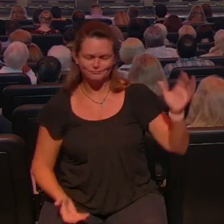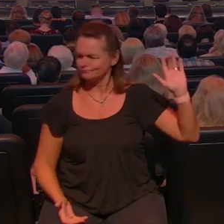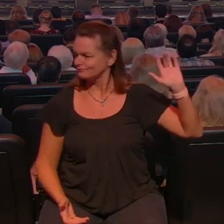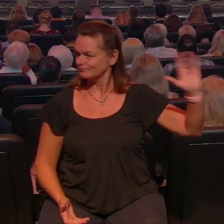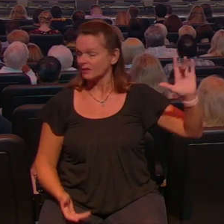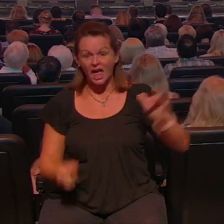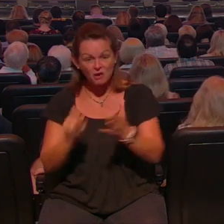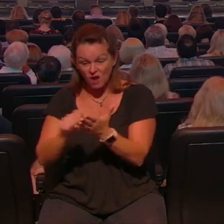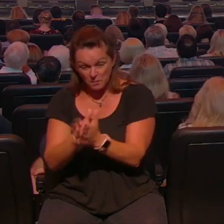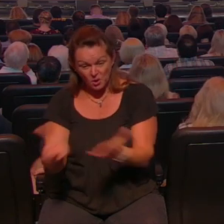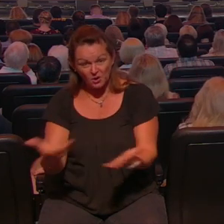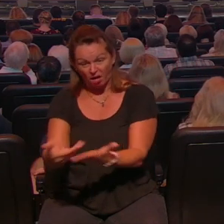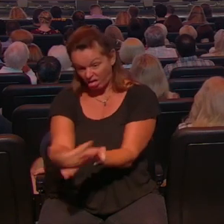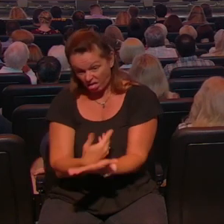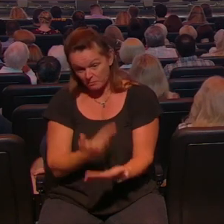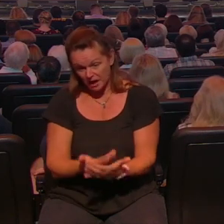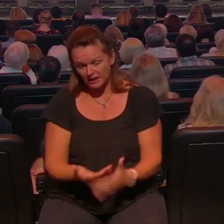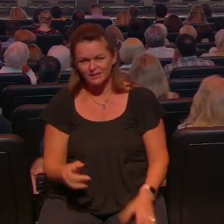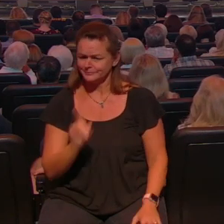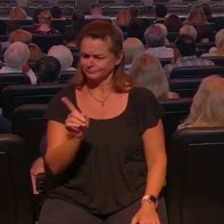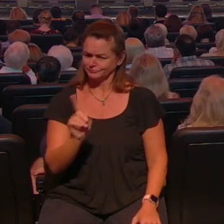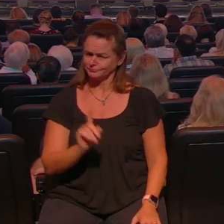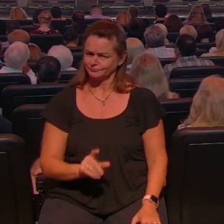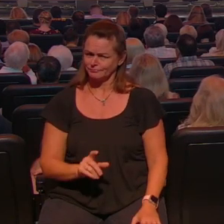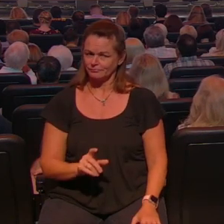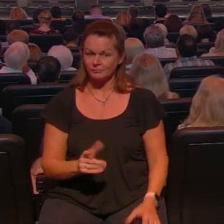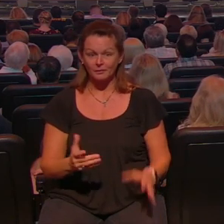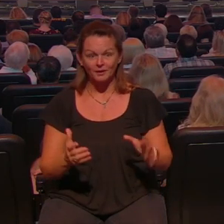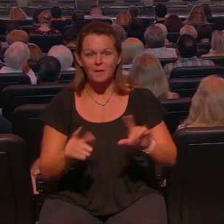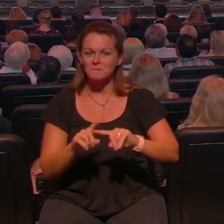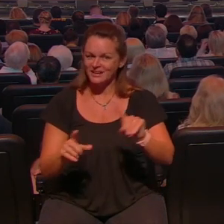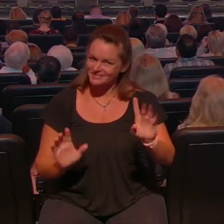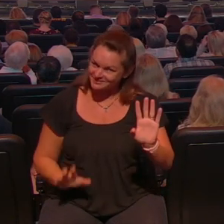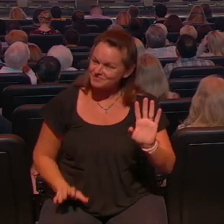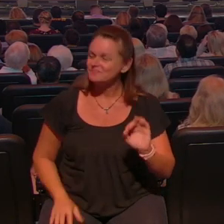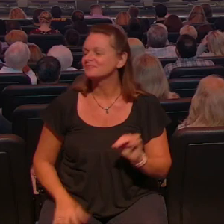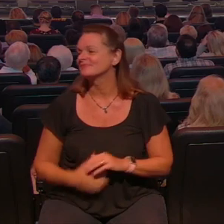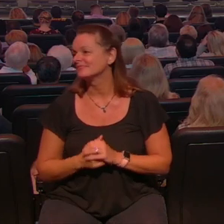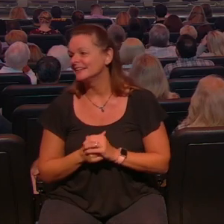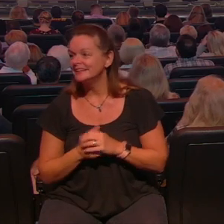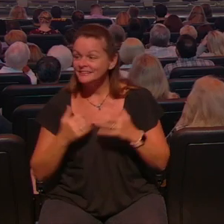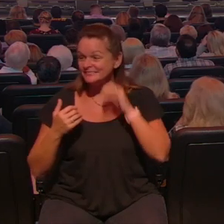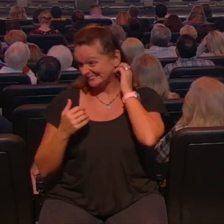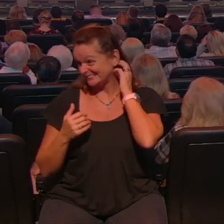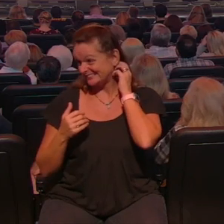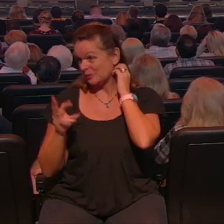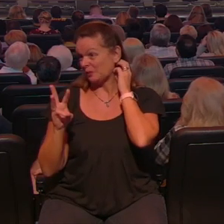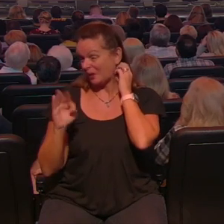about it uh well my response would be um the bible has